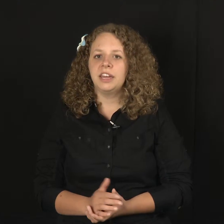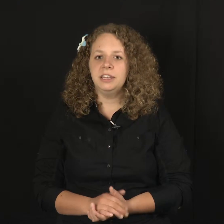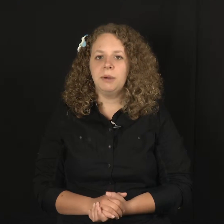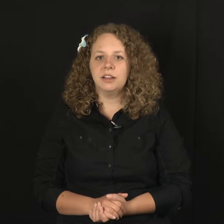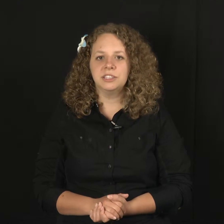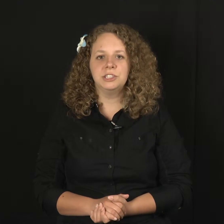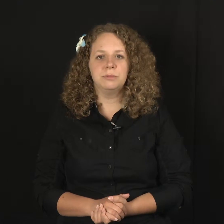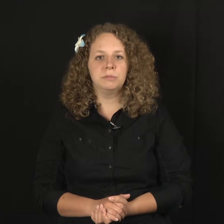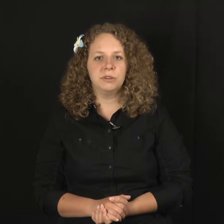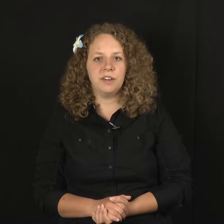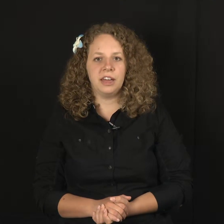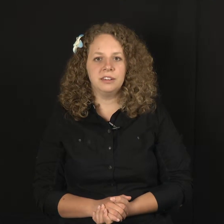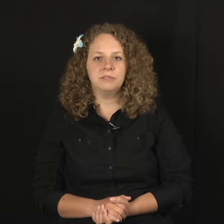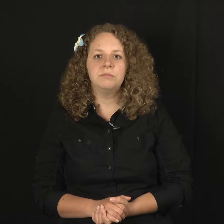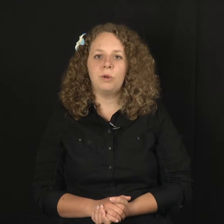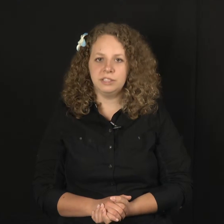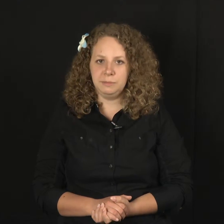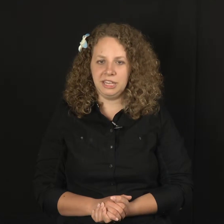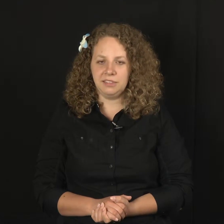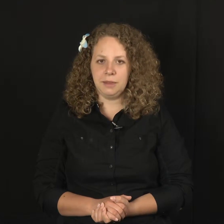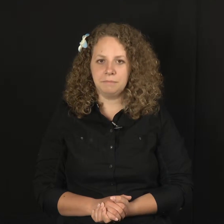any pauses you would provide while speaking them.